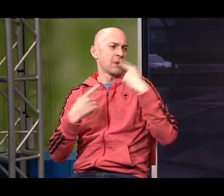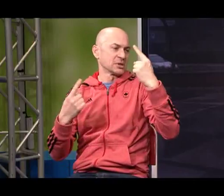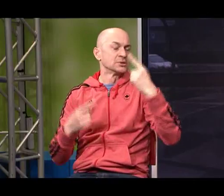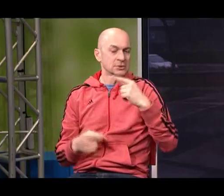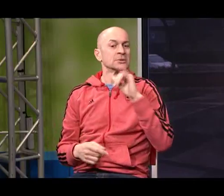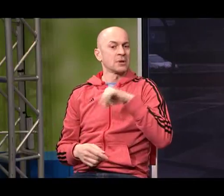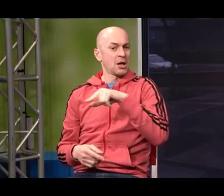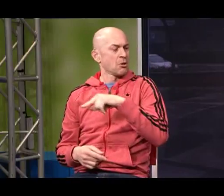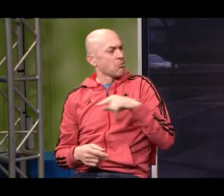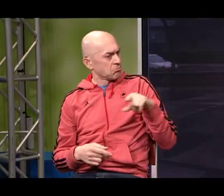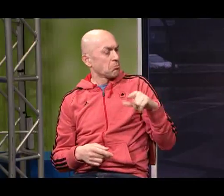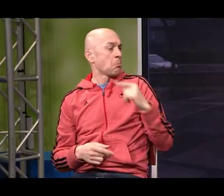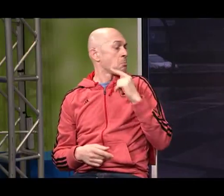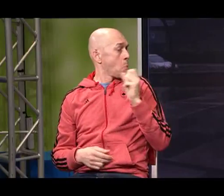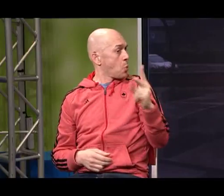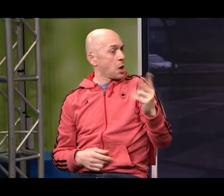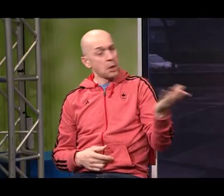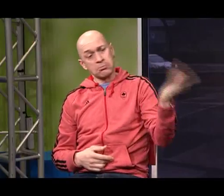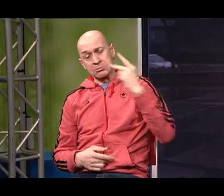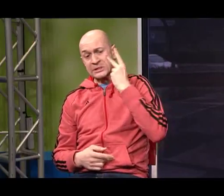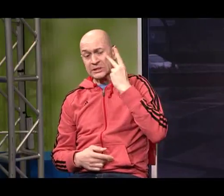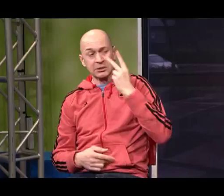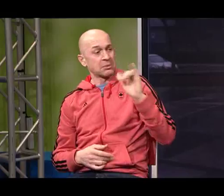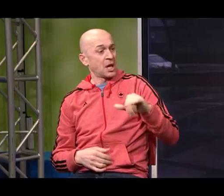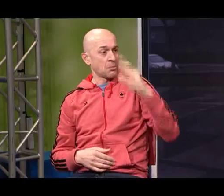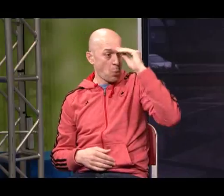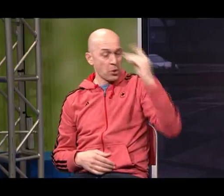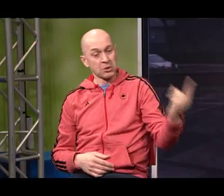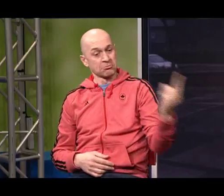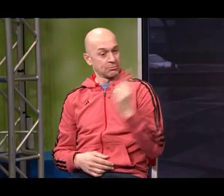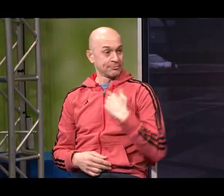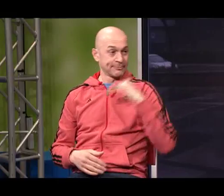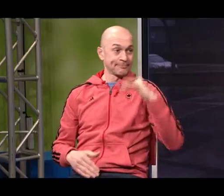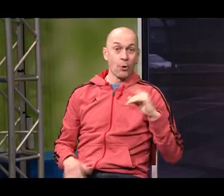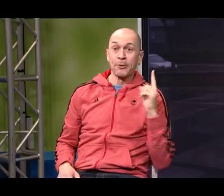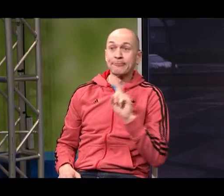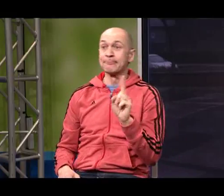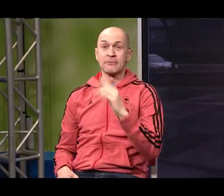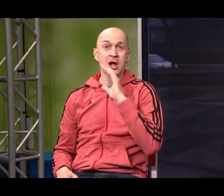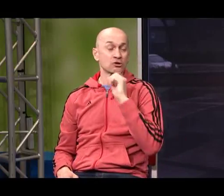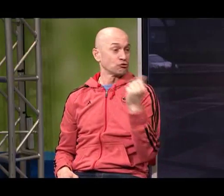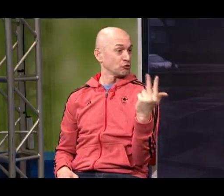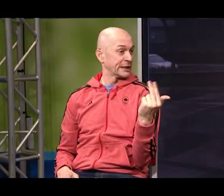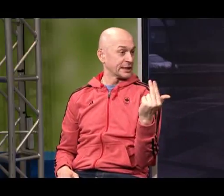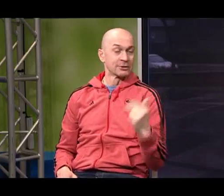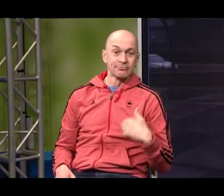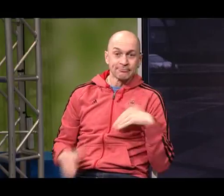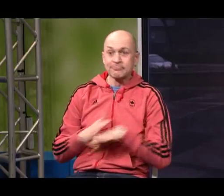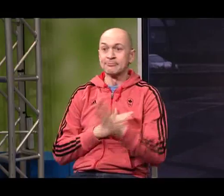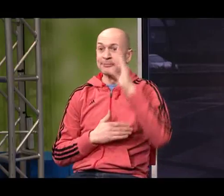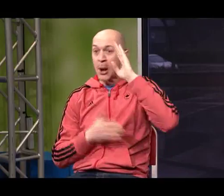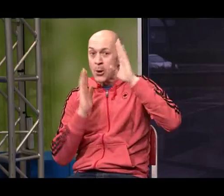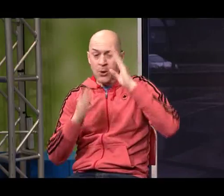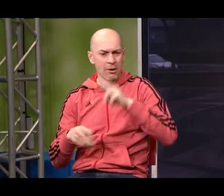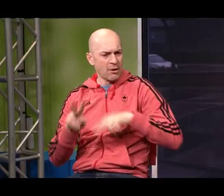in Moscow and they said well let's come and take a look at this guy so I showed up I was 13 years old